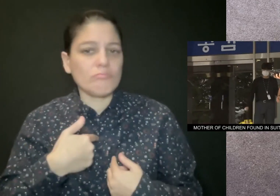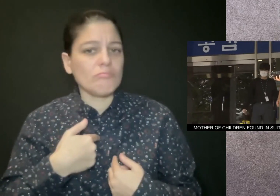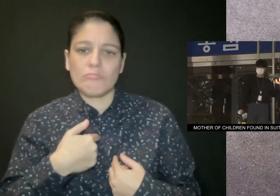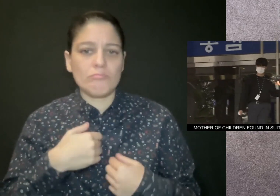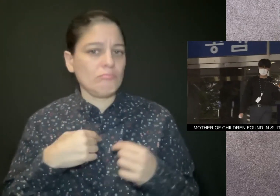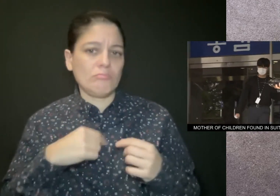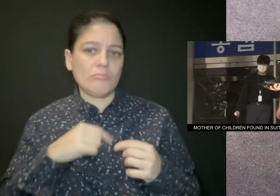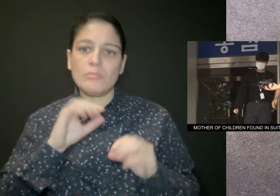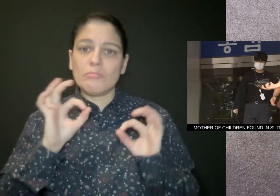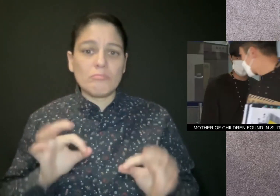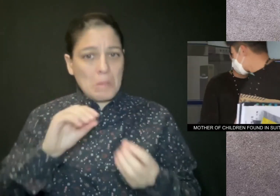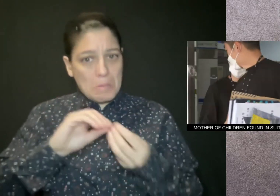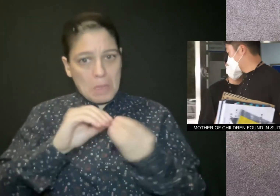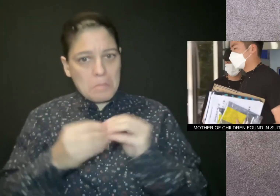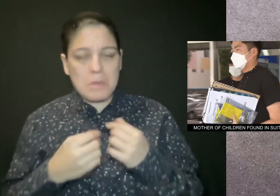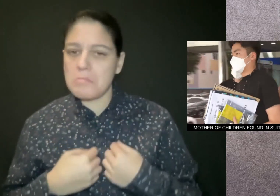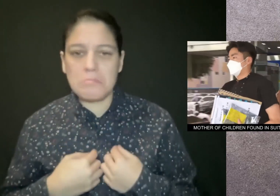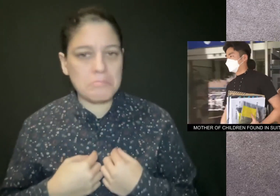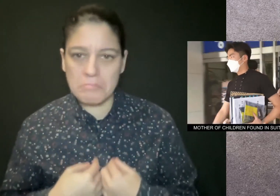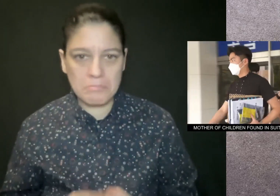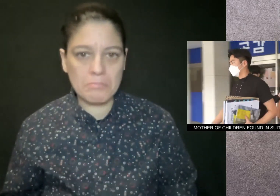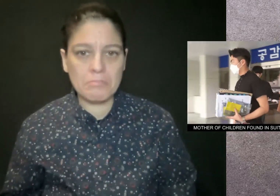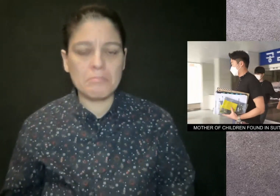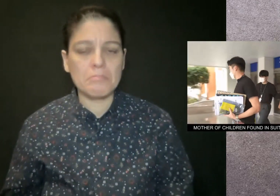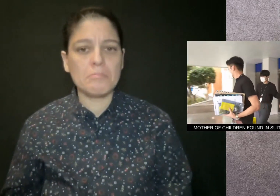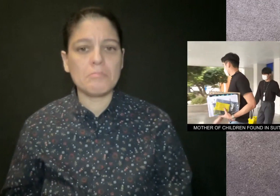year has pleaded not guilty to their alleged murders.